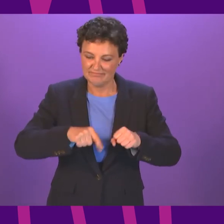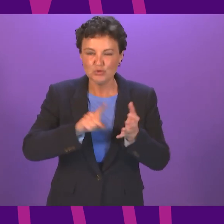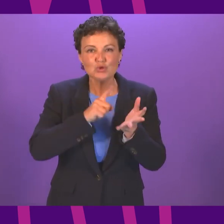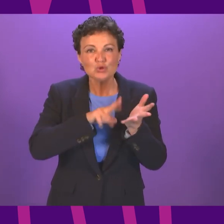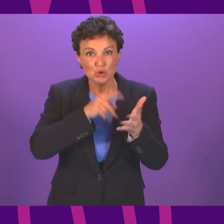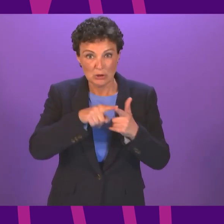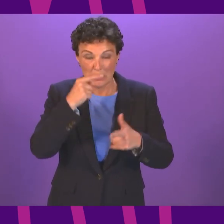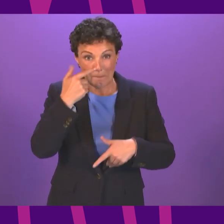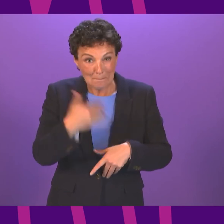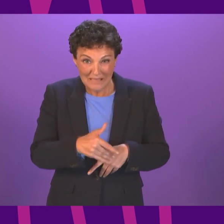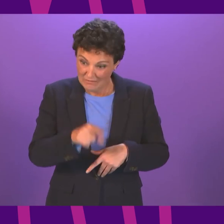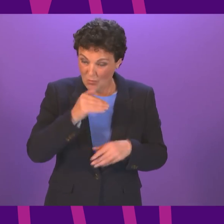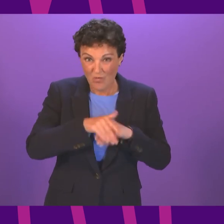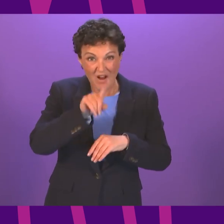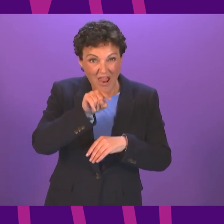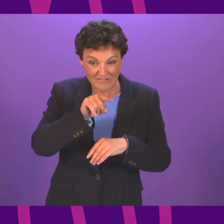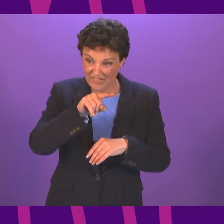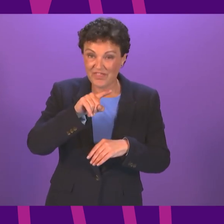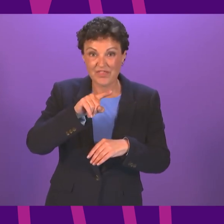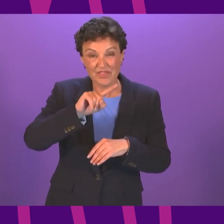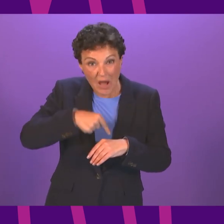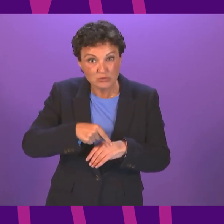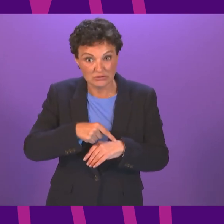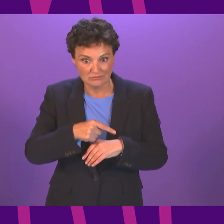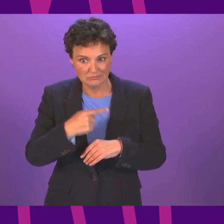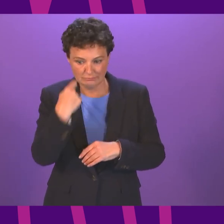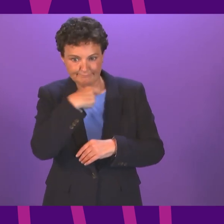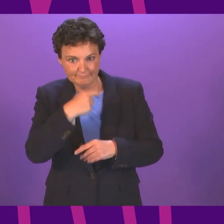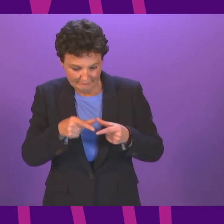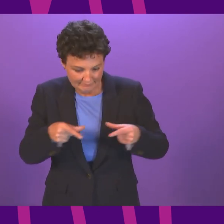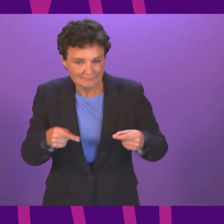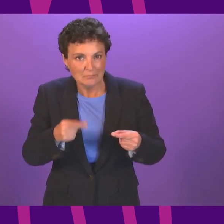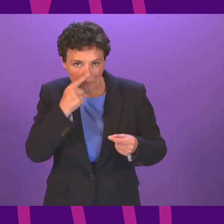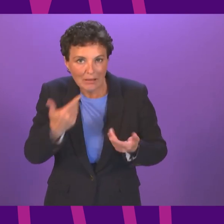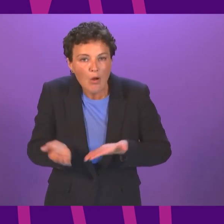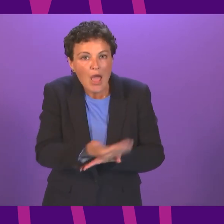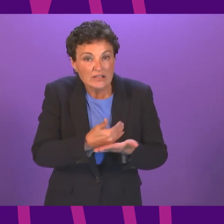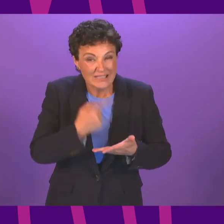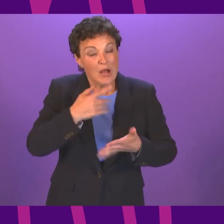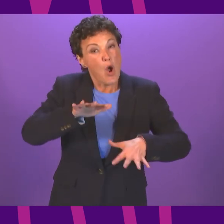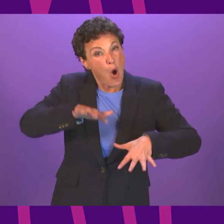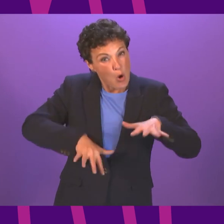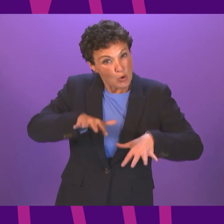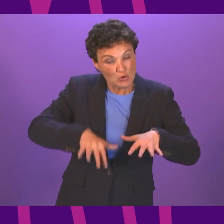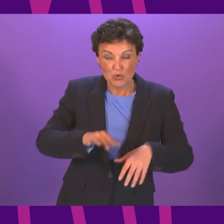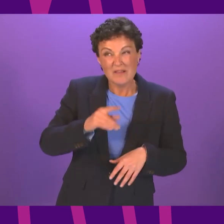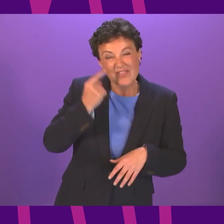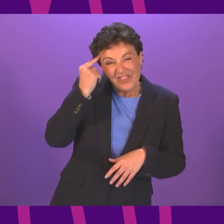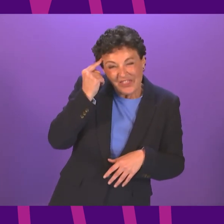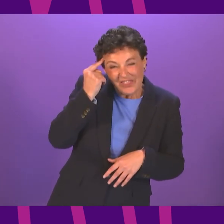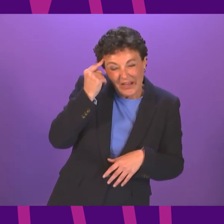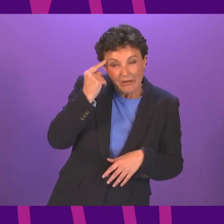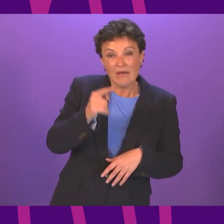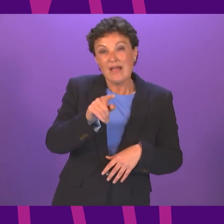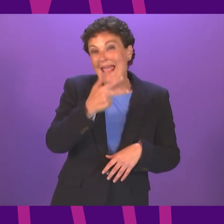over 1,100 community pharmacies. And at least 87% of the population are within a 30-minute walk of